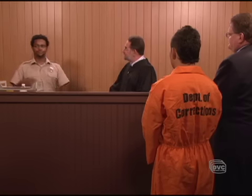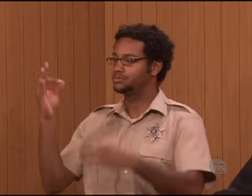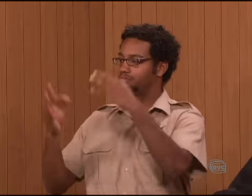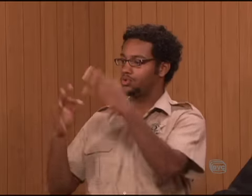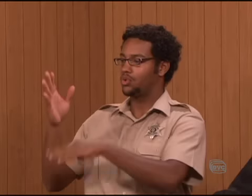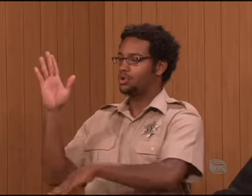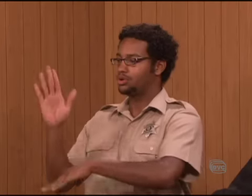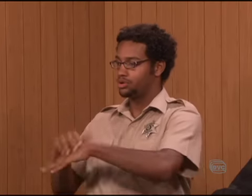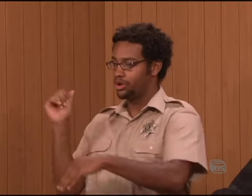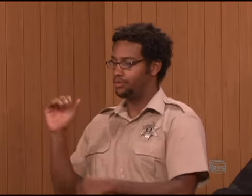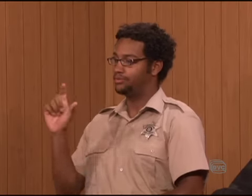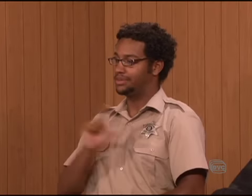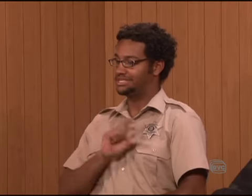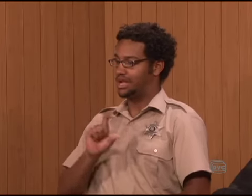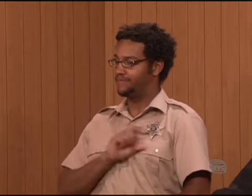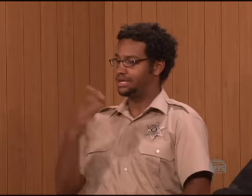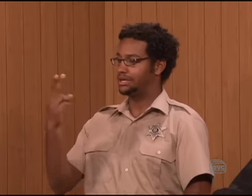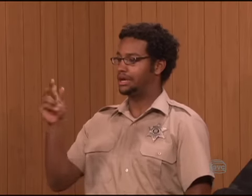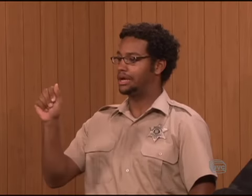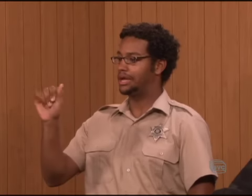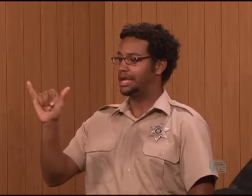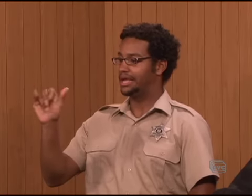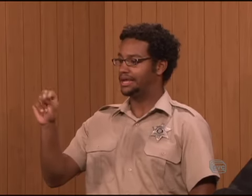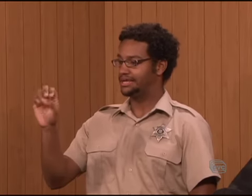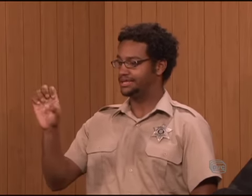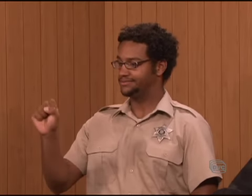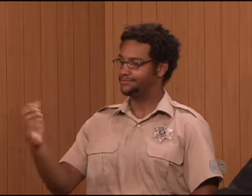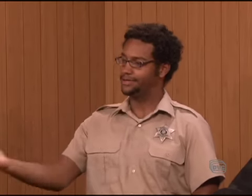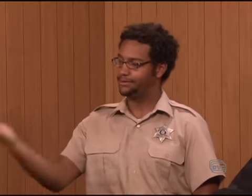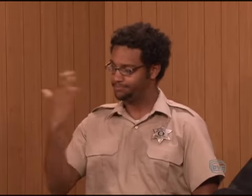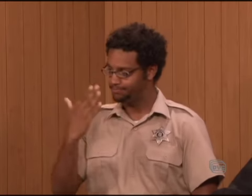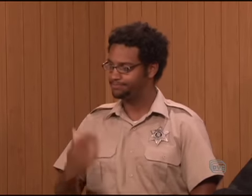The court calls Officer Haynes. Please come forward.